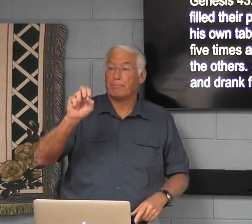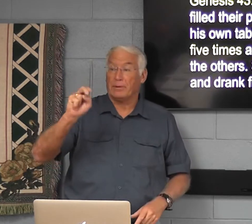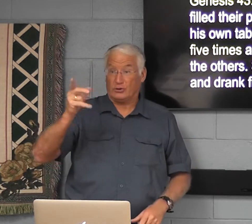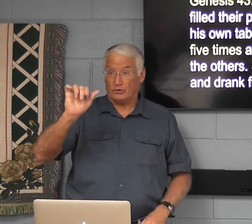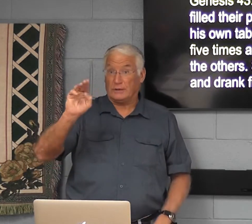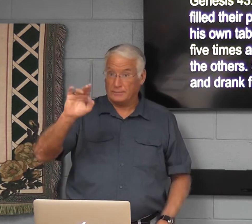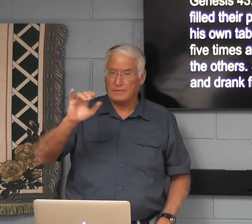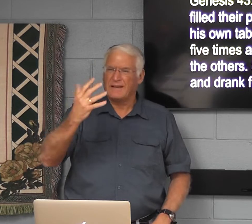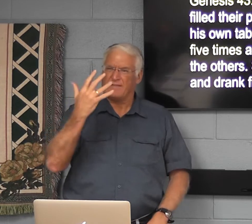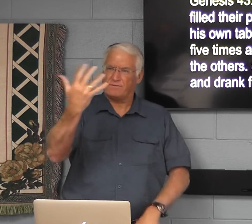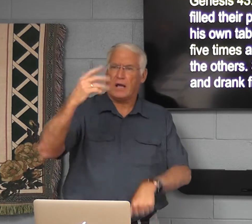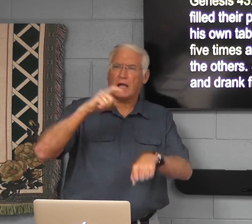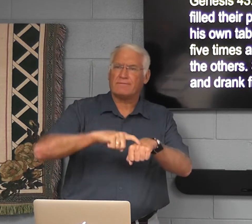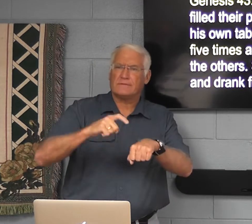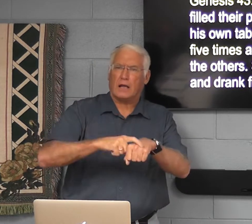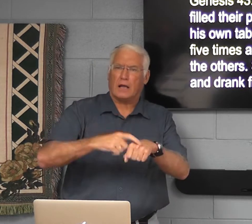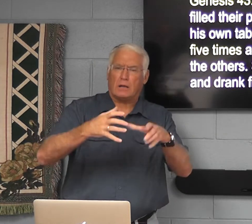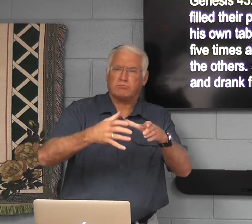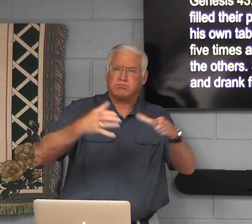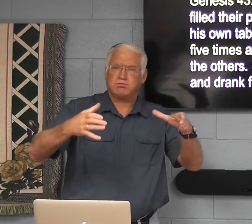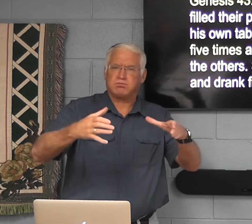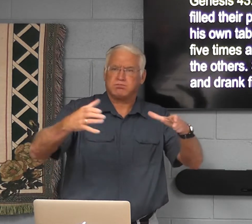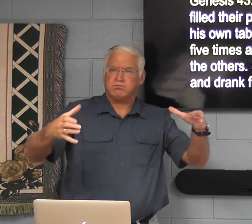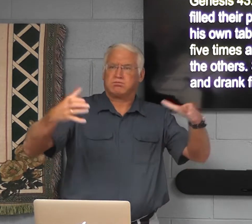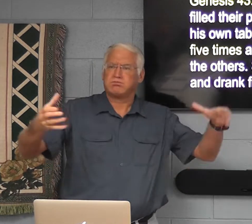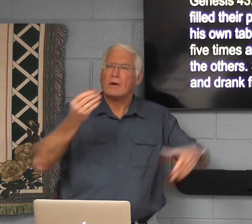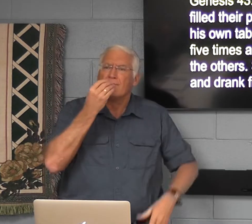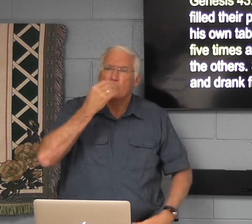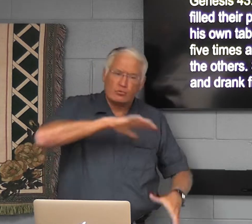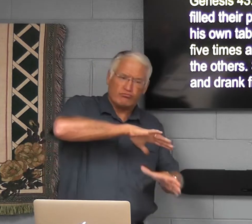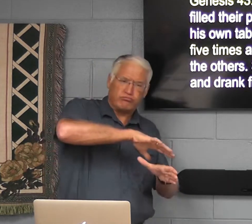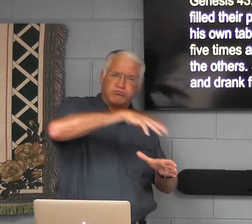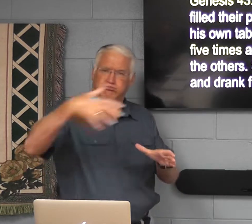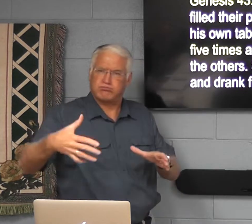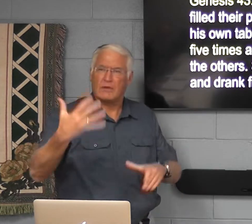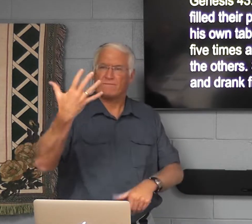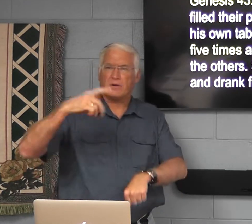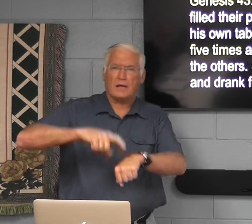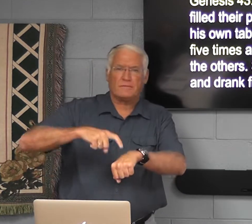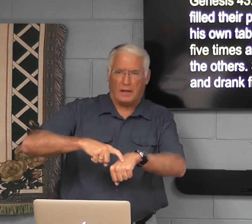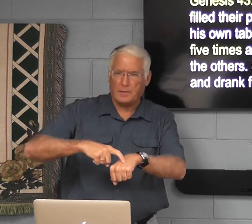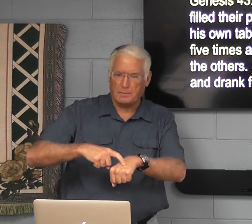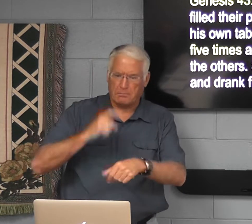He gave Benjamin five times the food. So